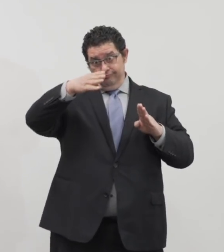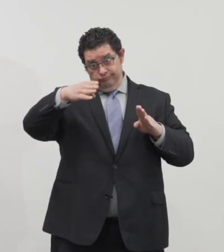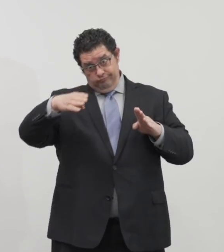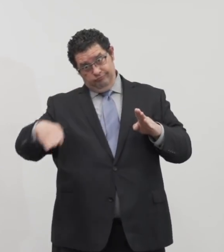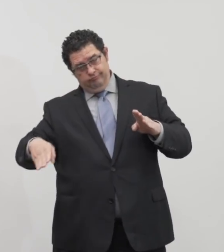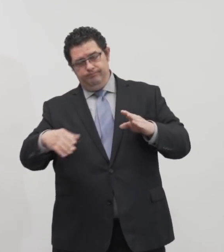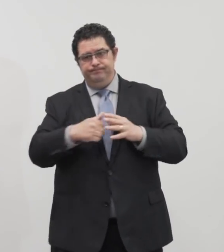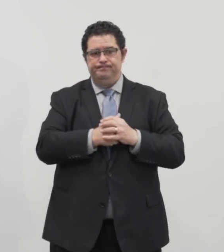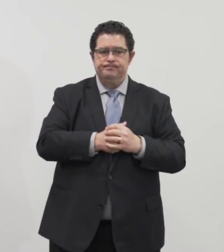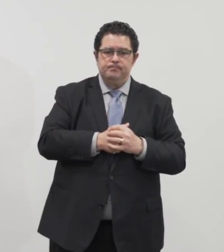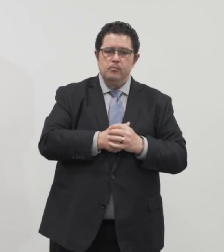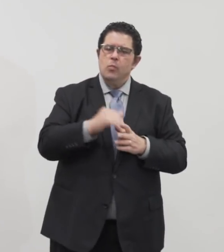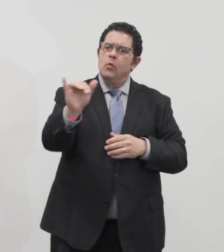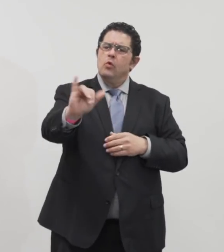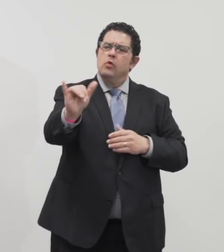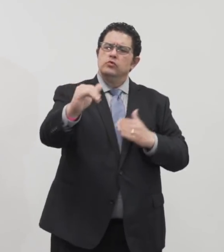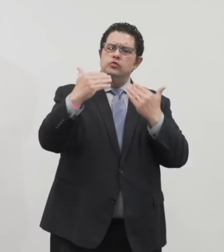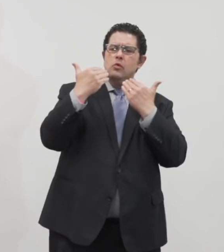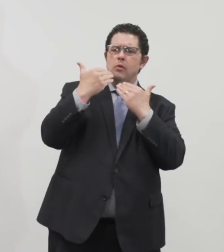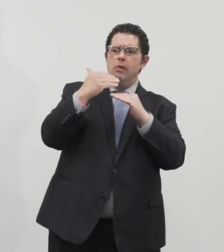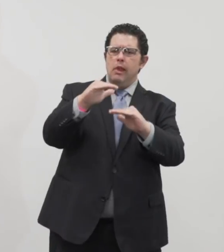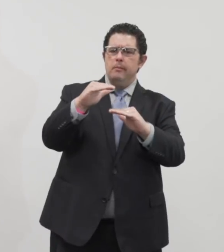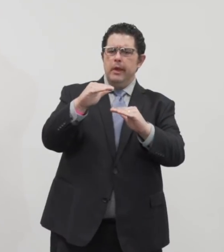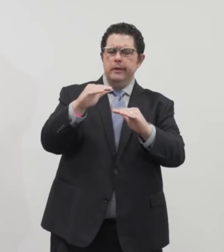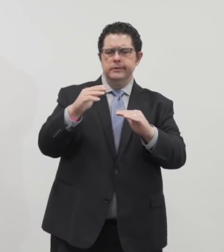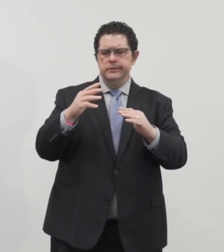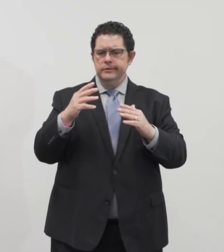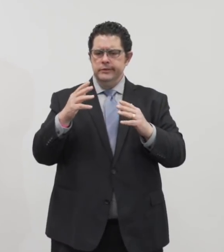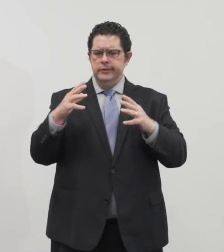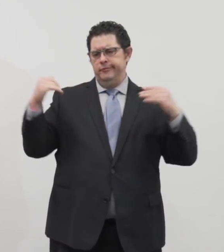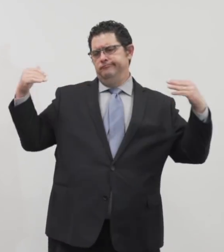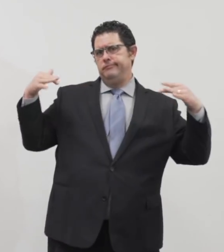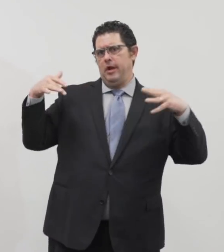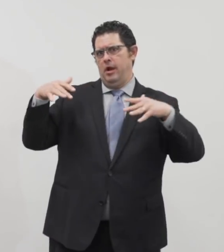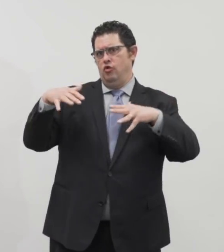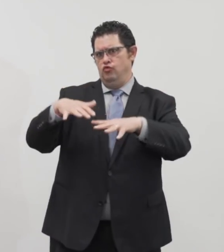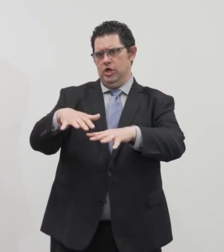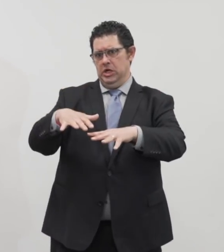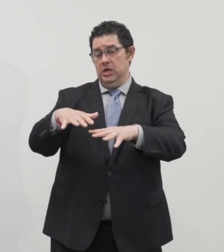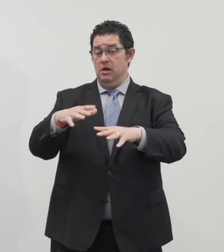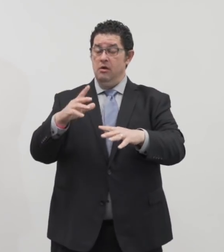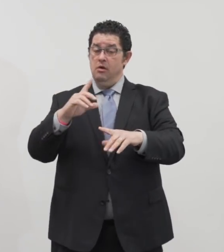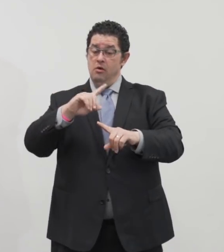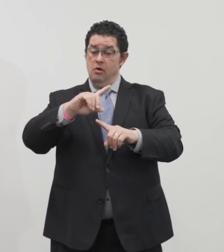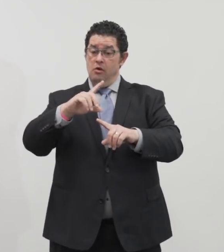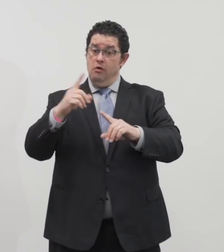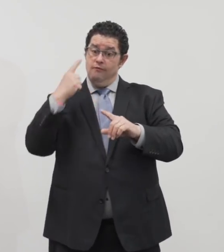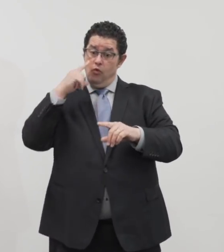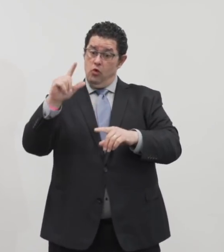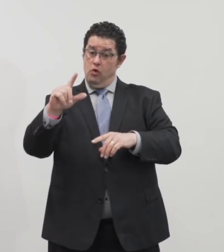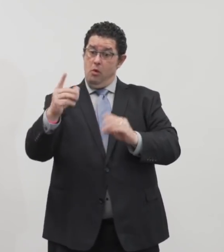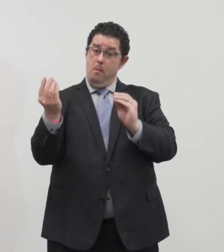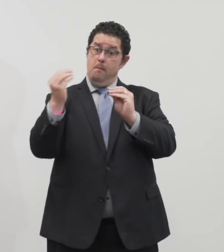We will also limit intentional gatherings, intentional gatherings to 10 people or more